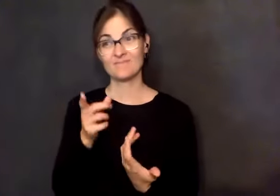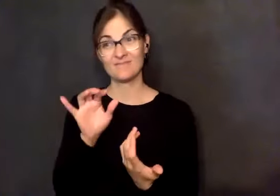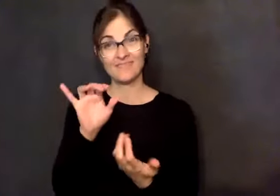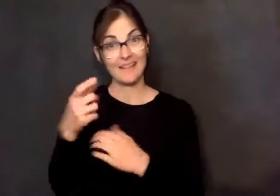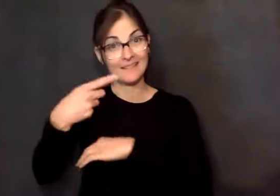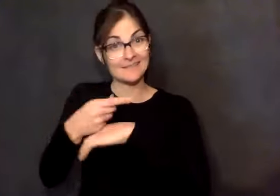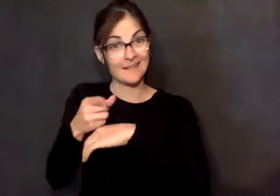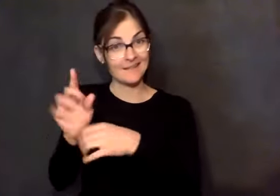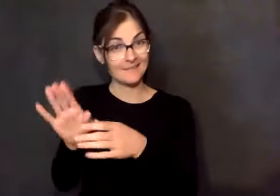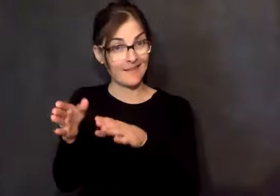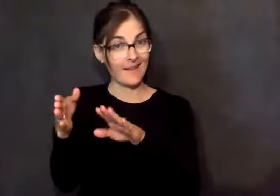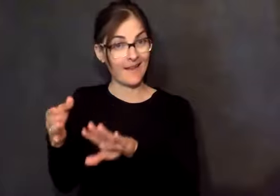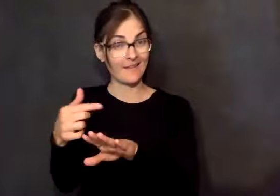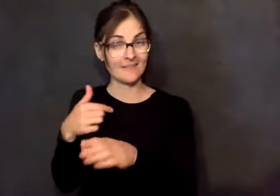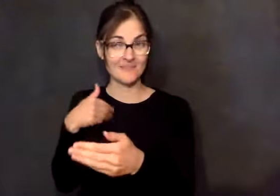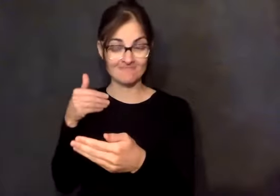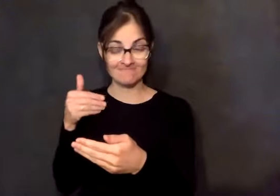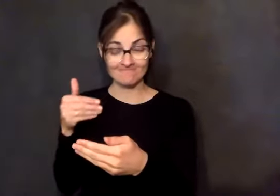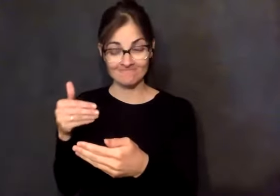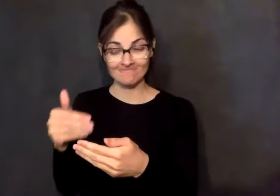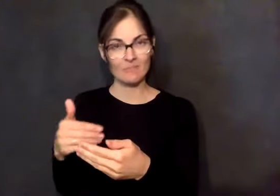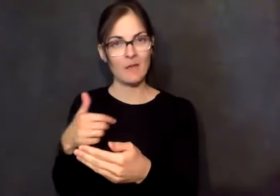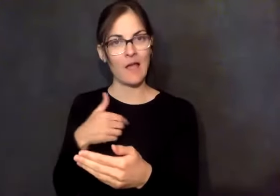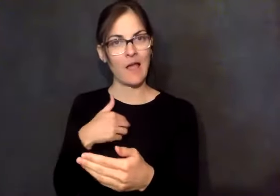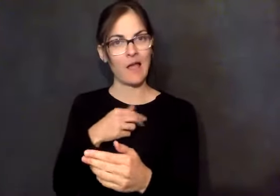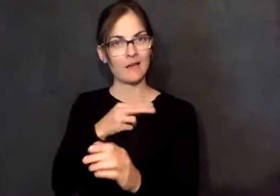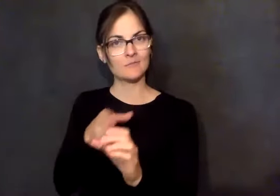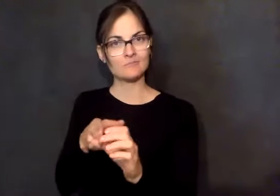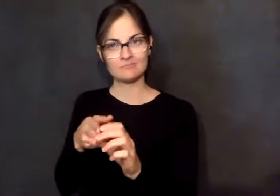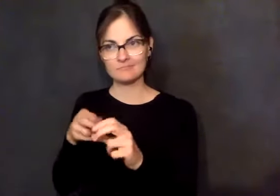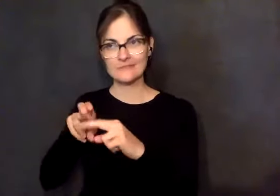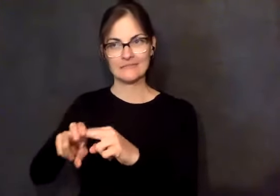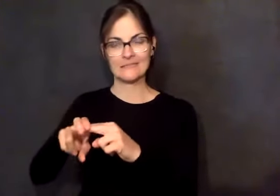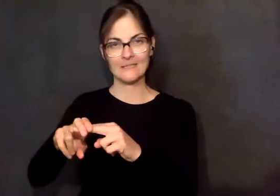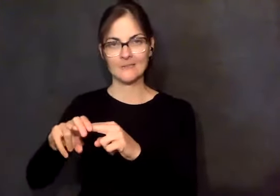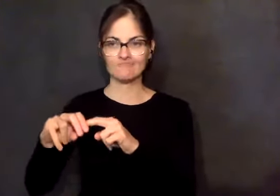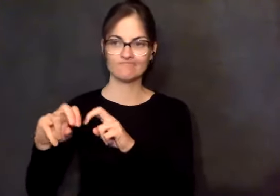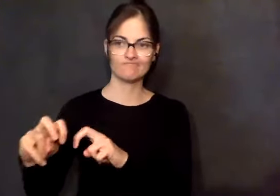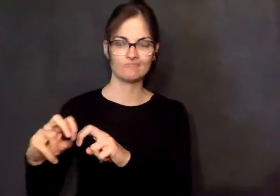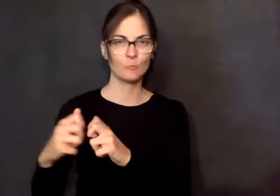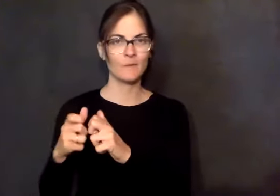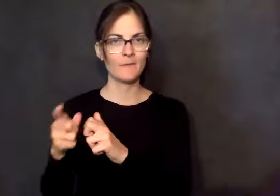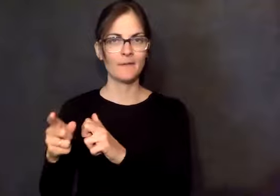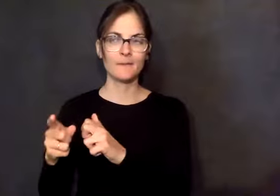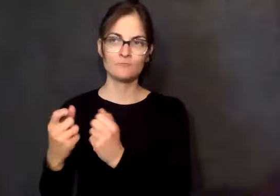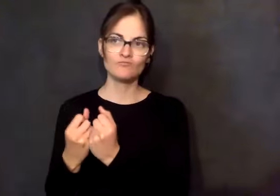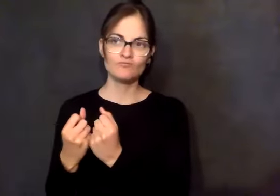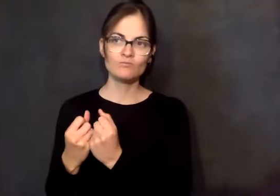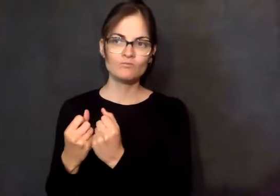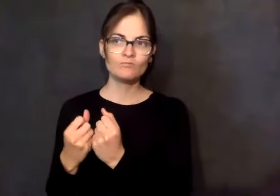that I was there. And that's the kind of thing. We start with sponsorship. The principle of you're there, I'm here.